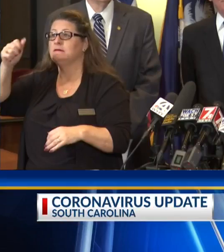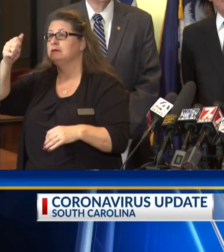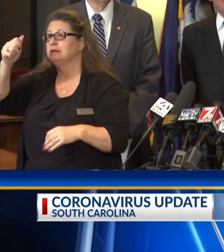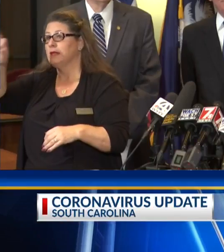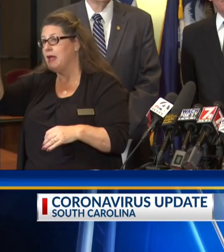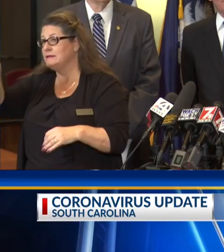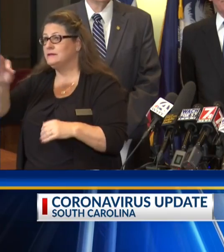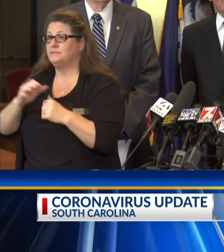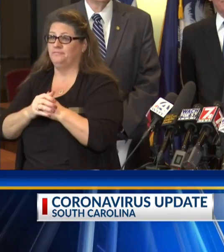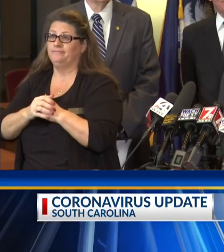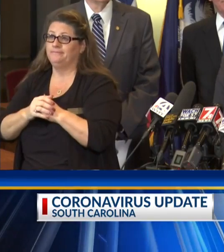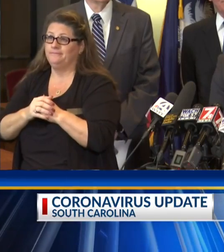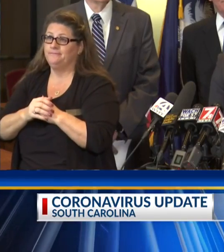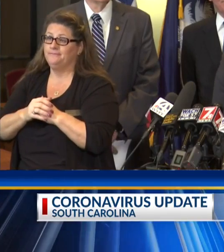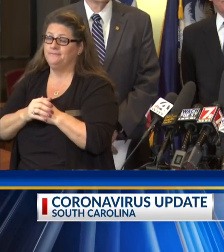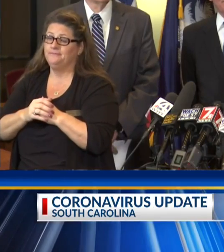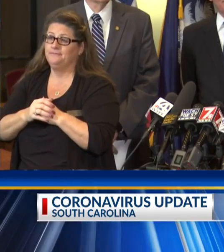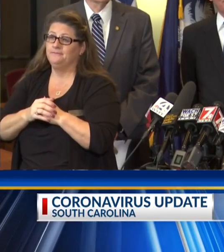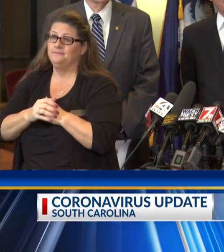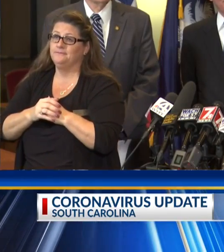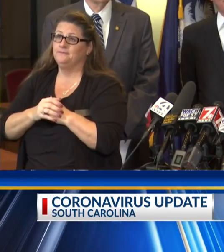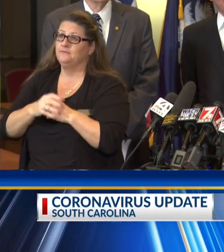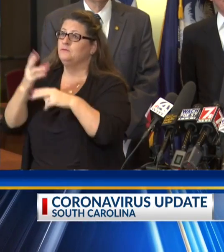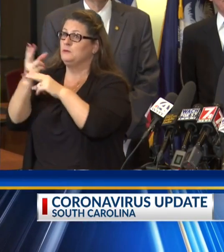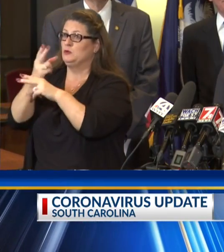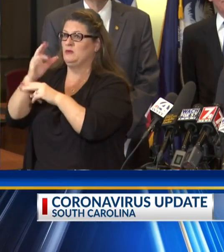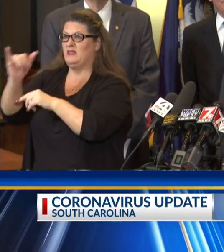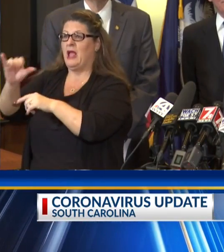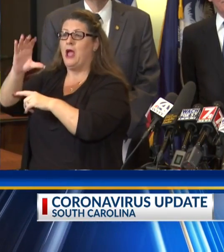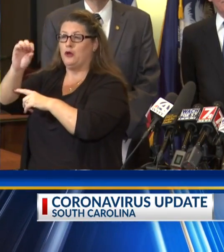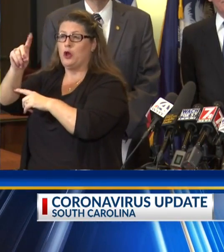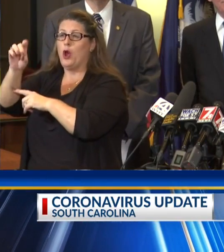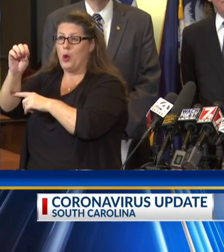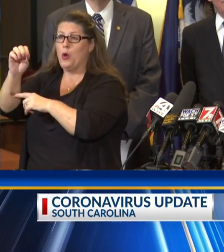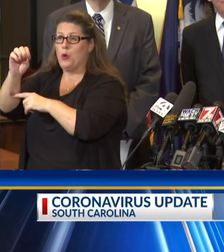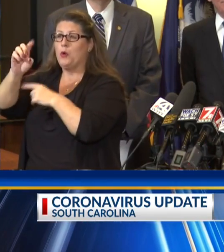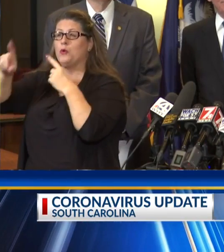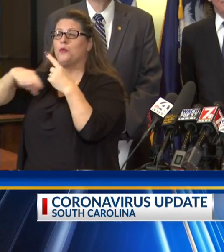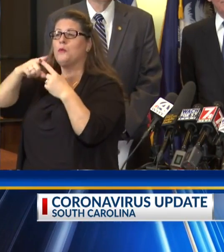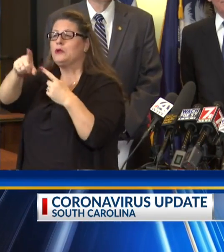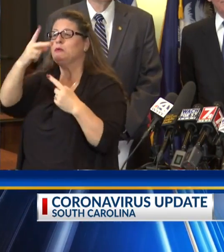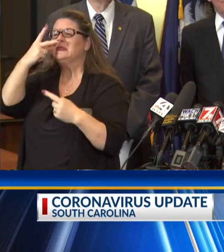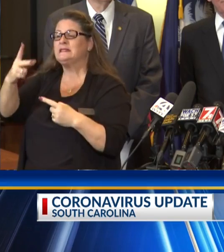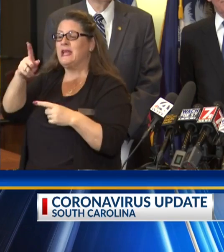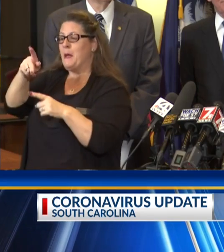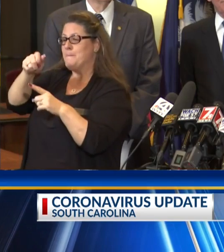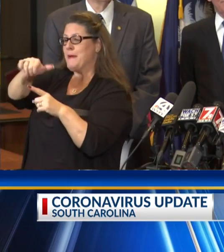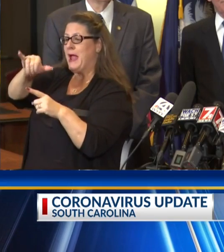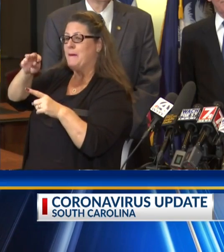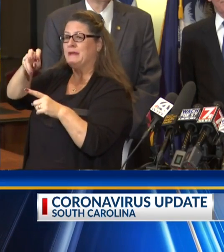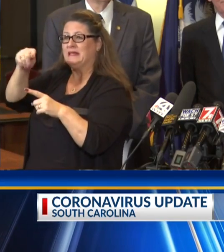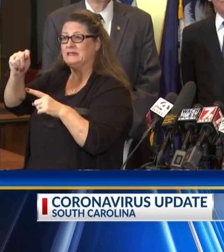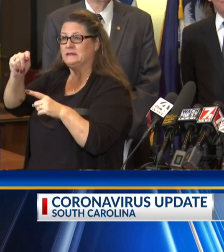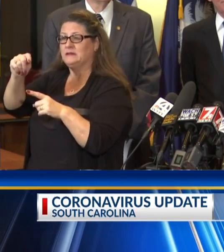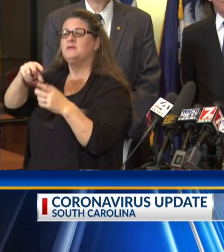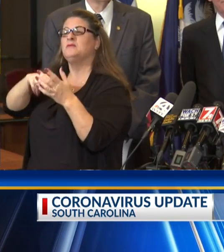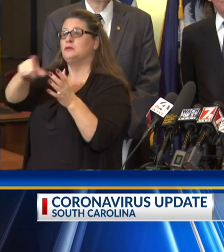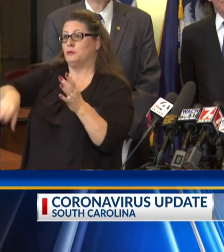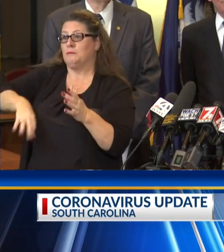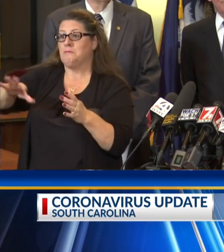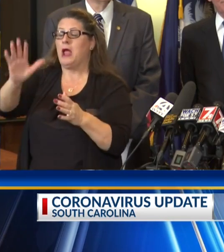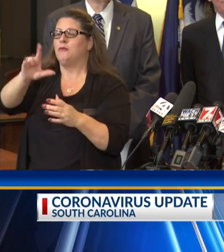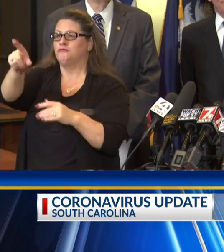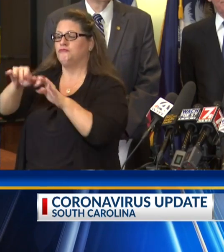-1-9. You'll need to use that code at the payment screen, and you'll see there's a place to type in a promo code.